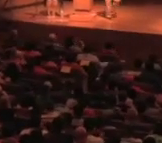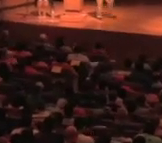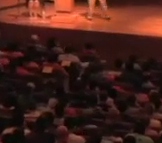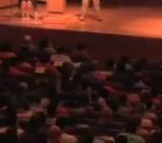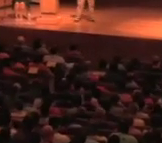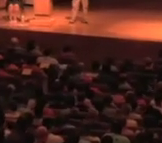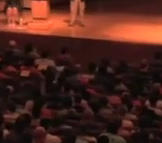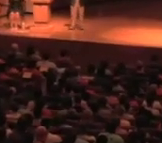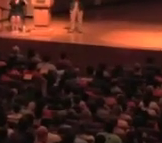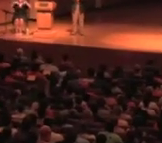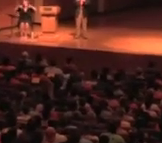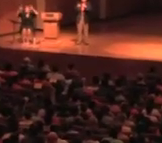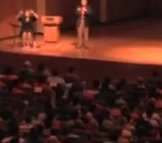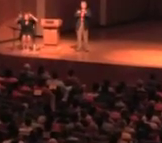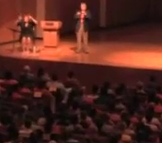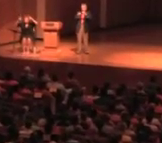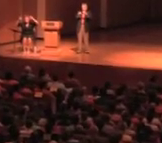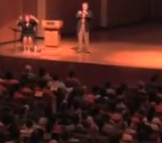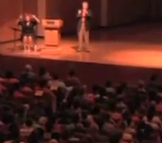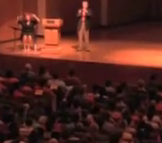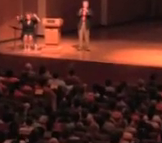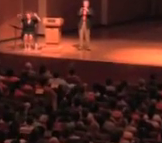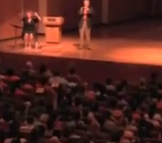Thank I'm glad to have take a picture of you.